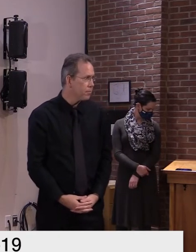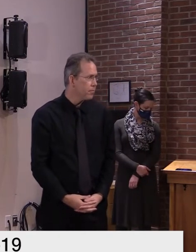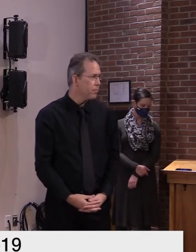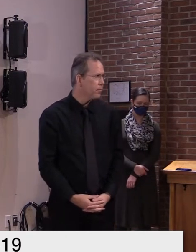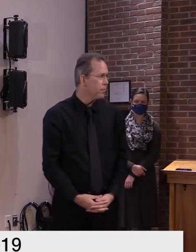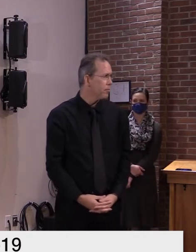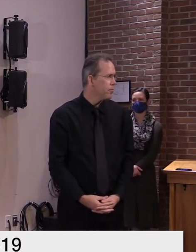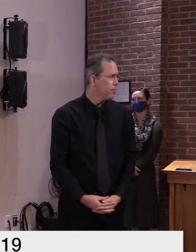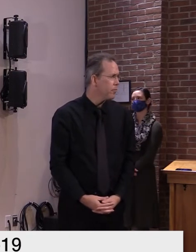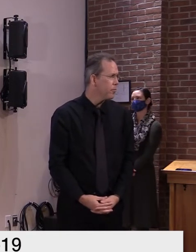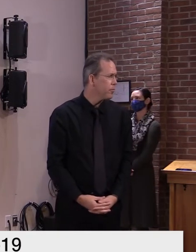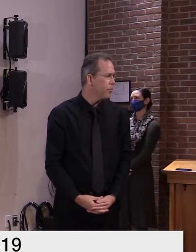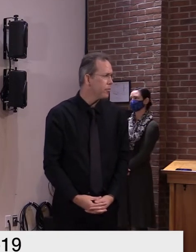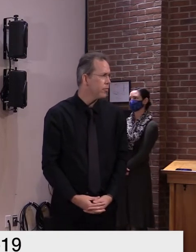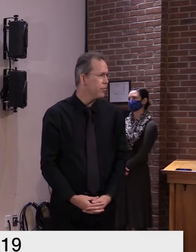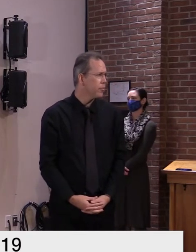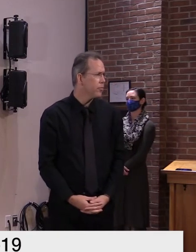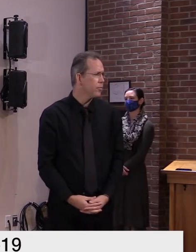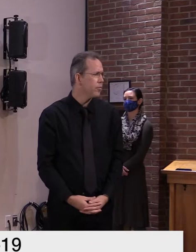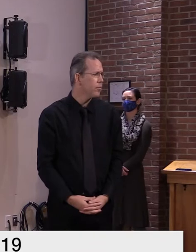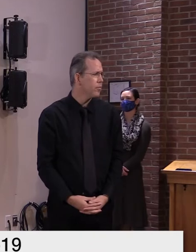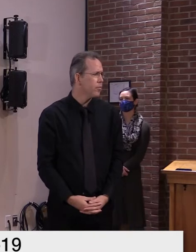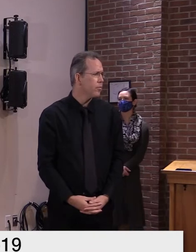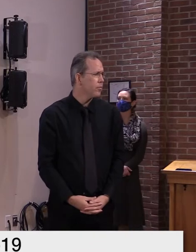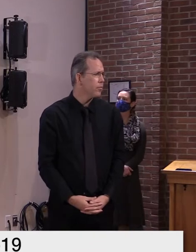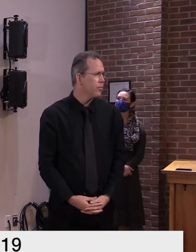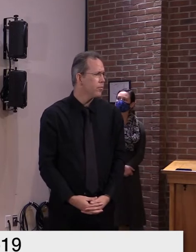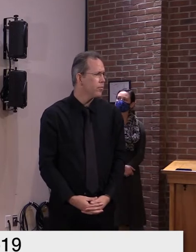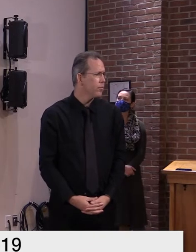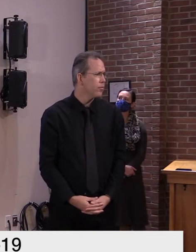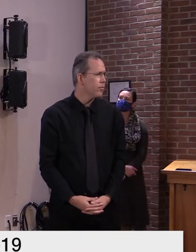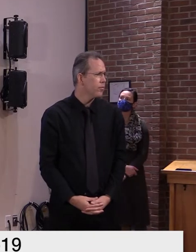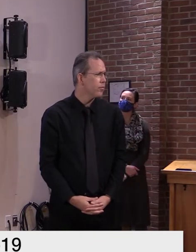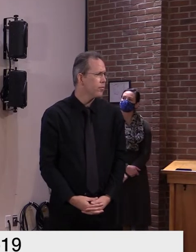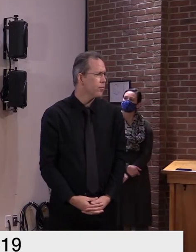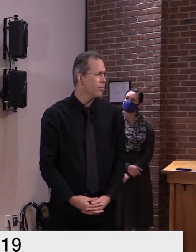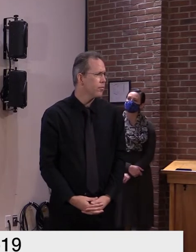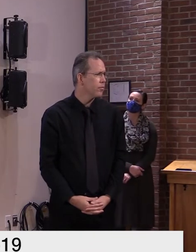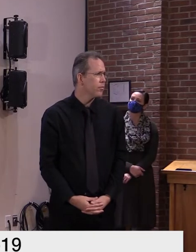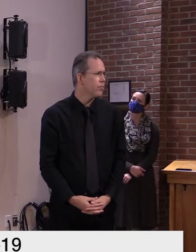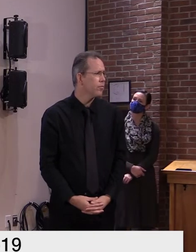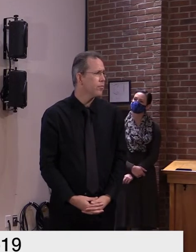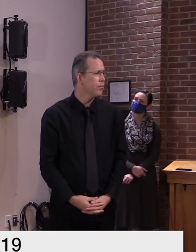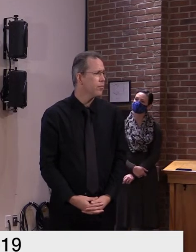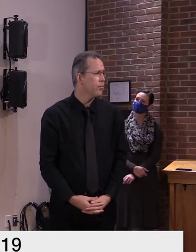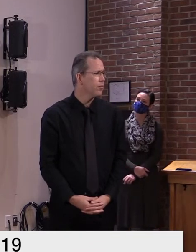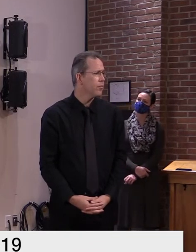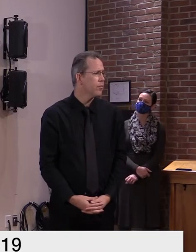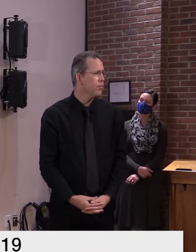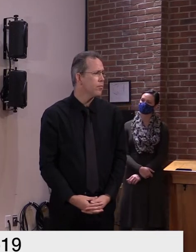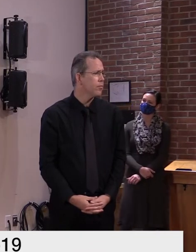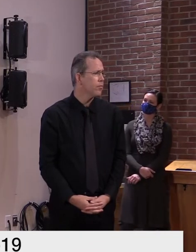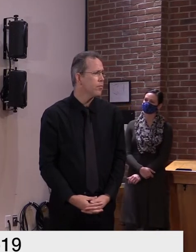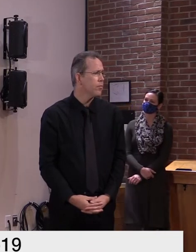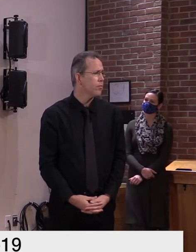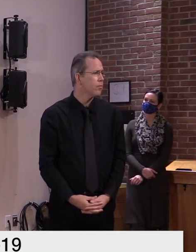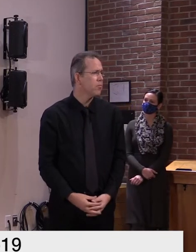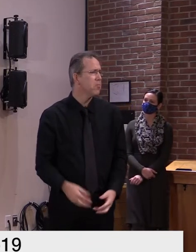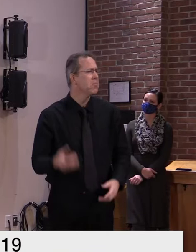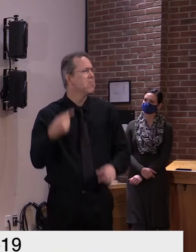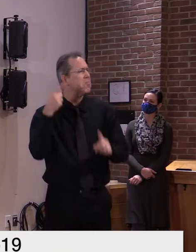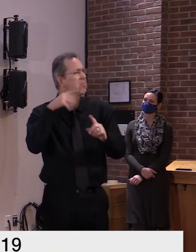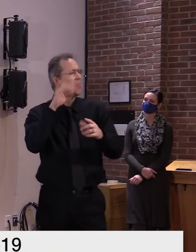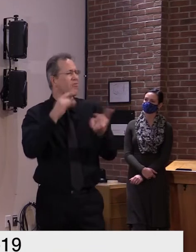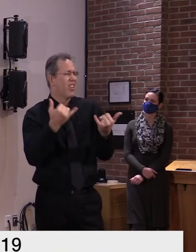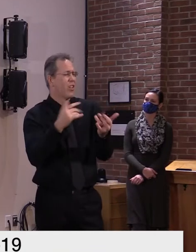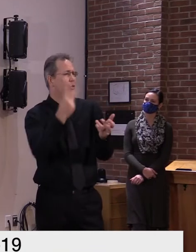vermonters might see multiple options for a vaccine yeah well again i think you laid it out very well it's